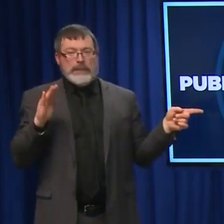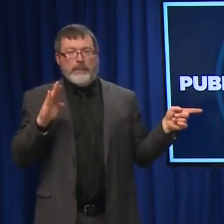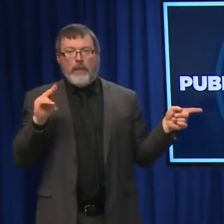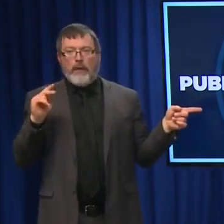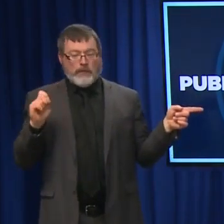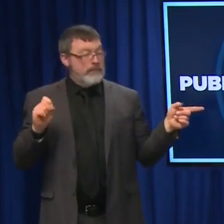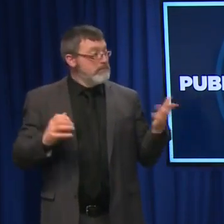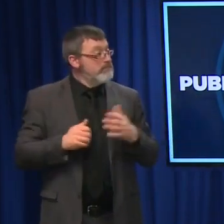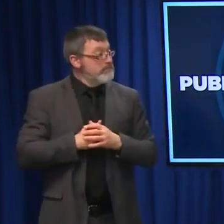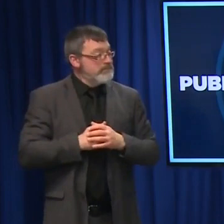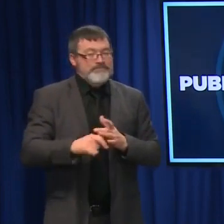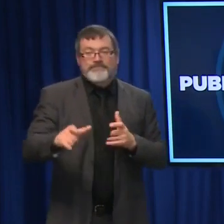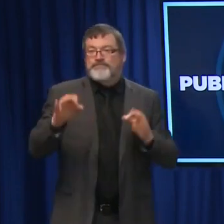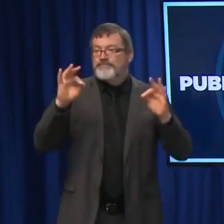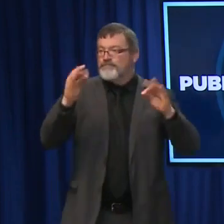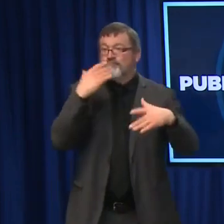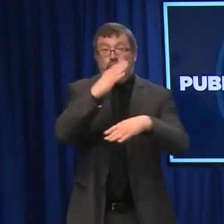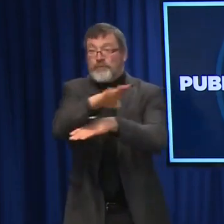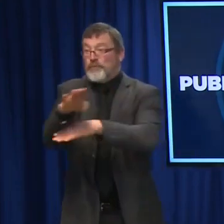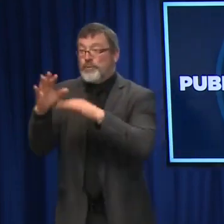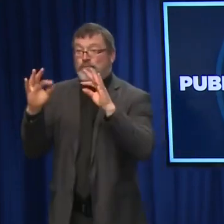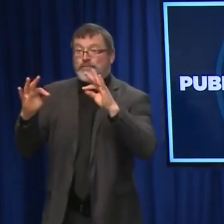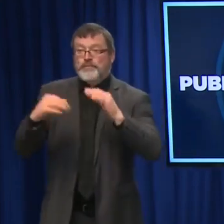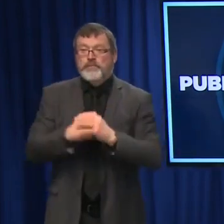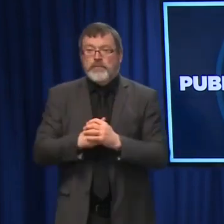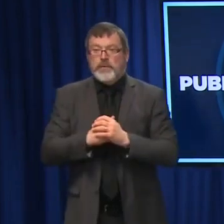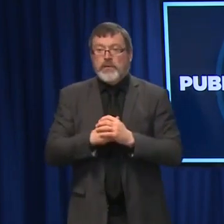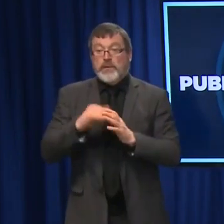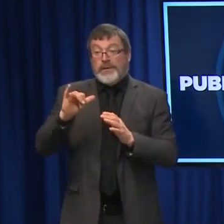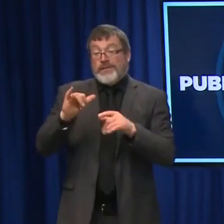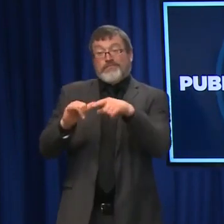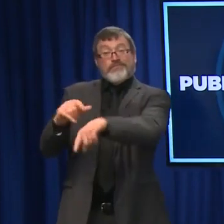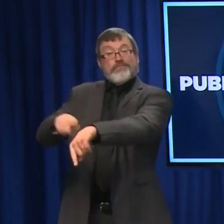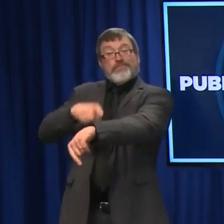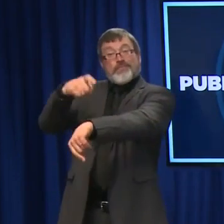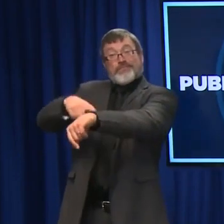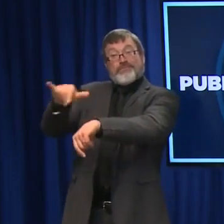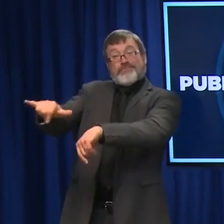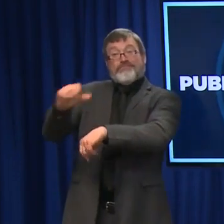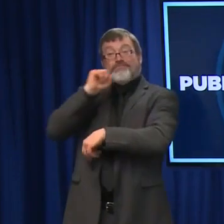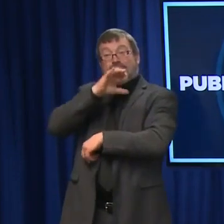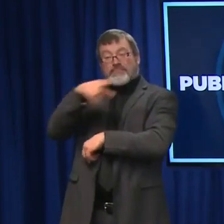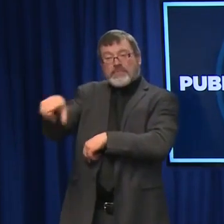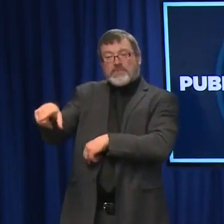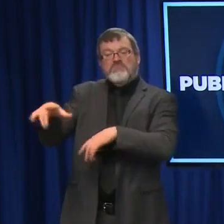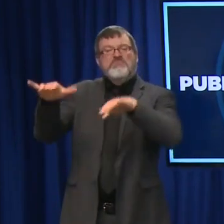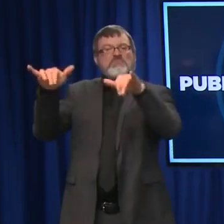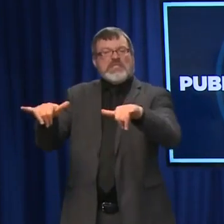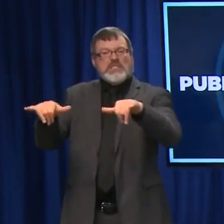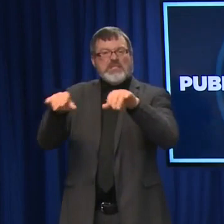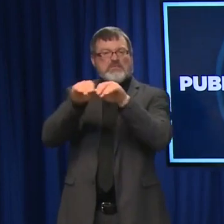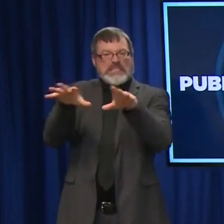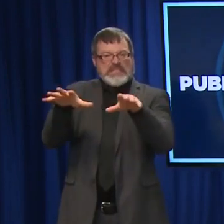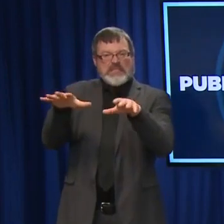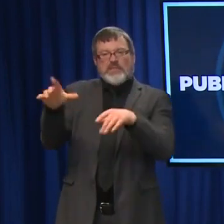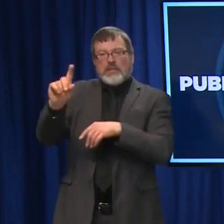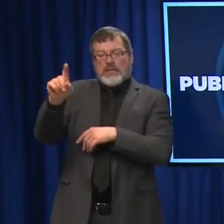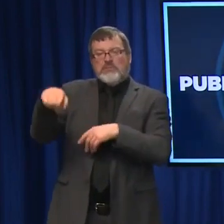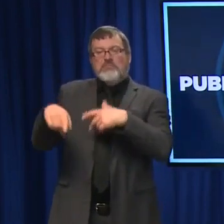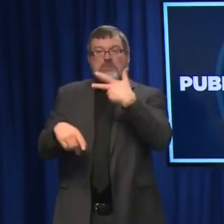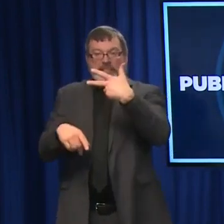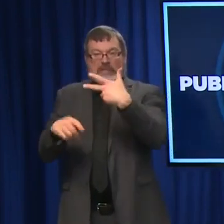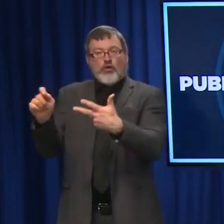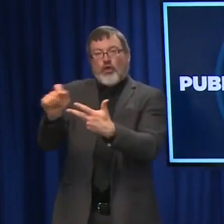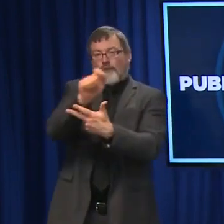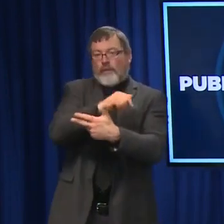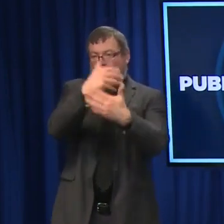Good afternoon. Long-term care update. We're holding pretty steady. We've closed three outbreaks since our last press conference. We are